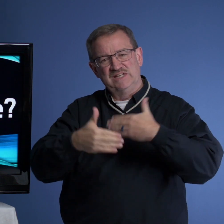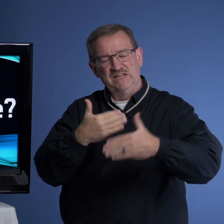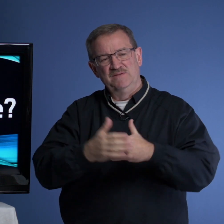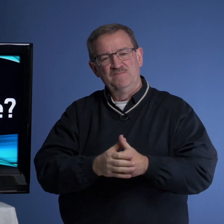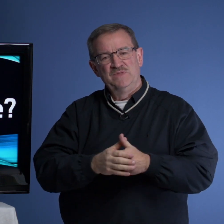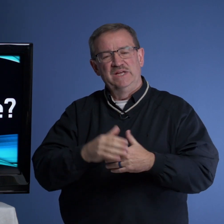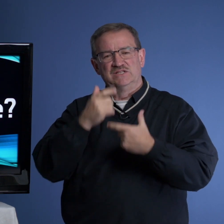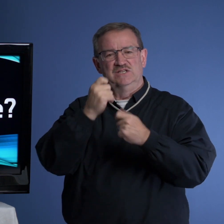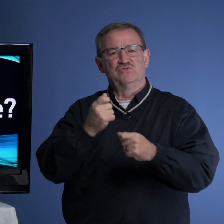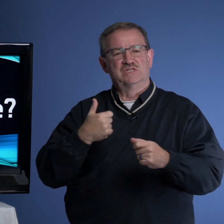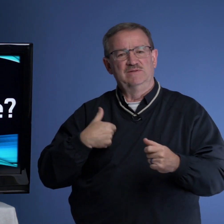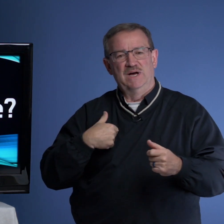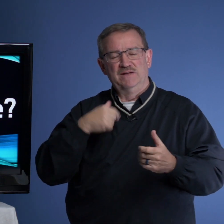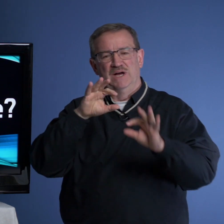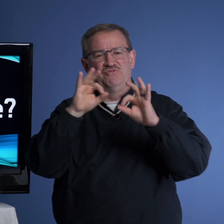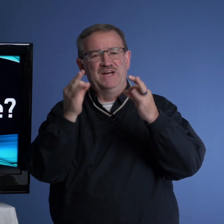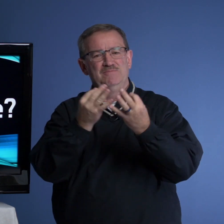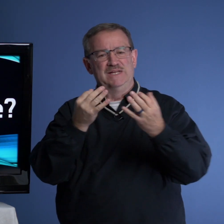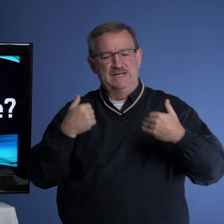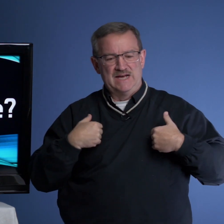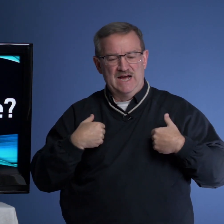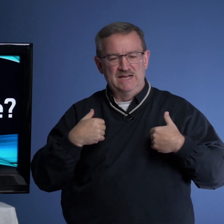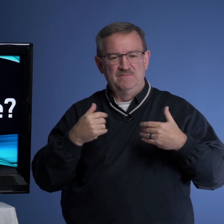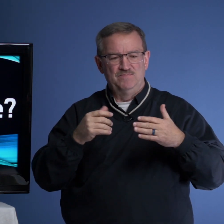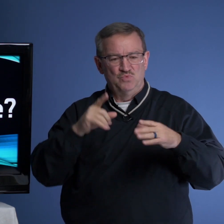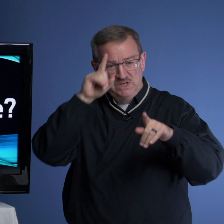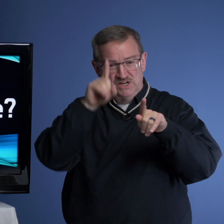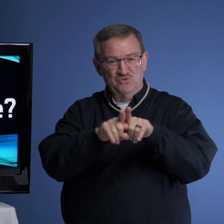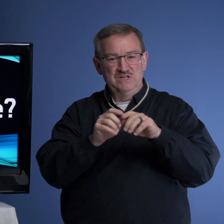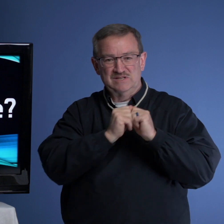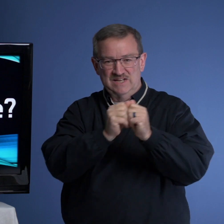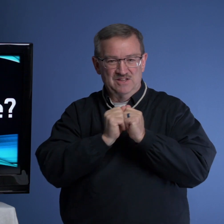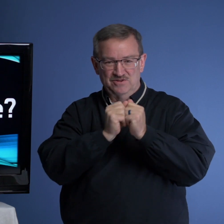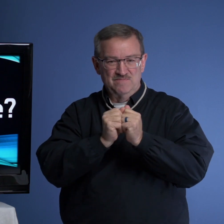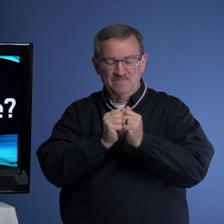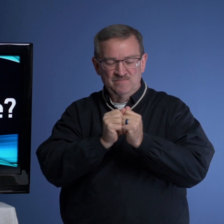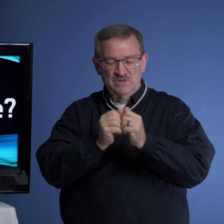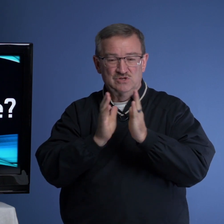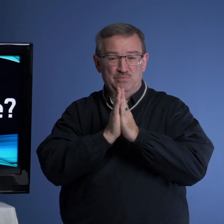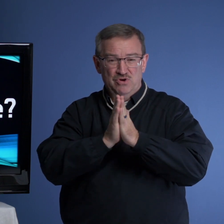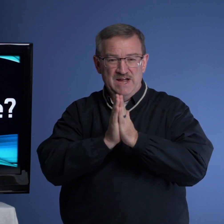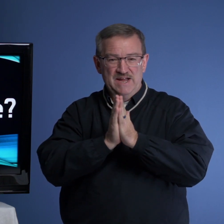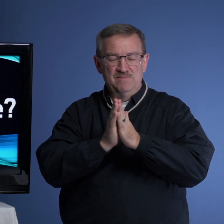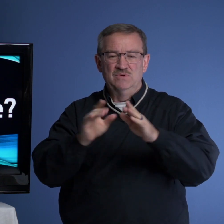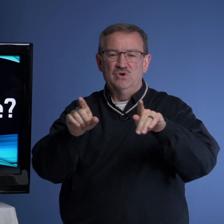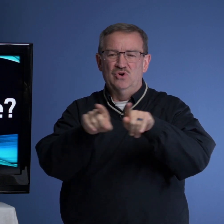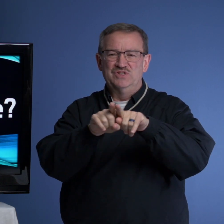study. It's interesting. My family and I, we agree together to pray on the